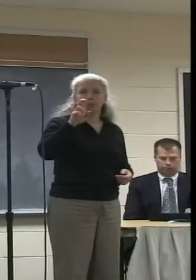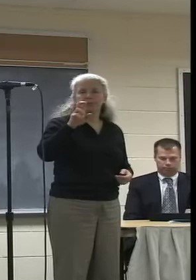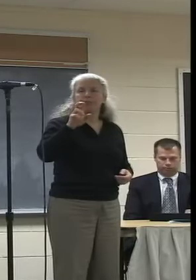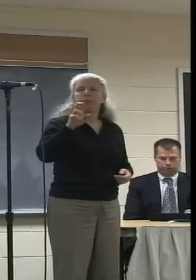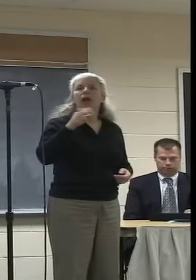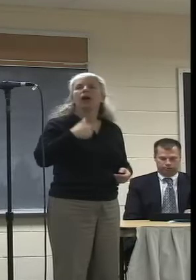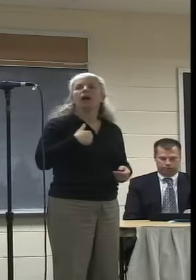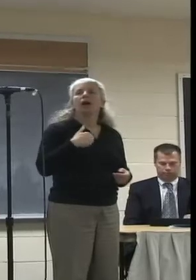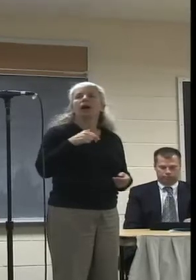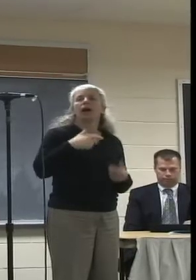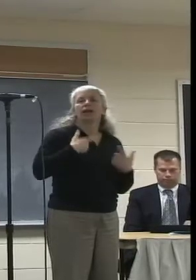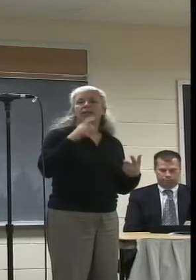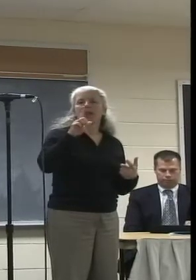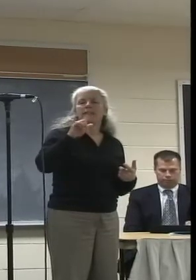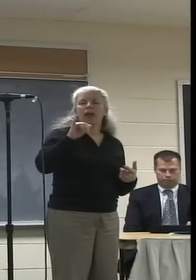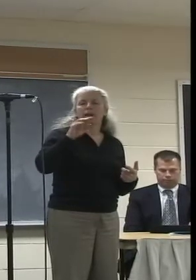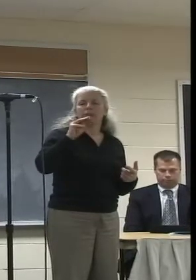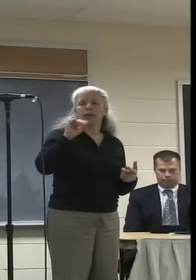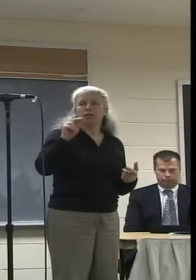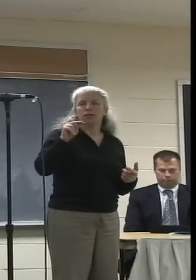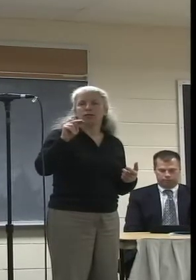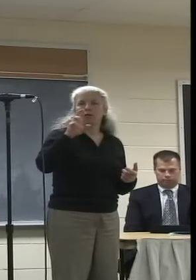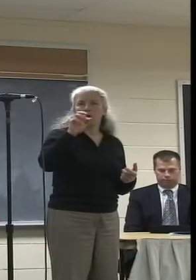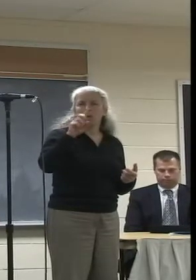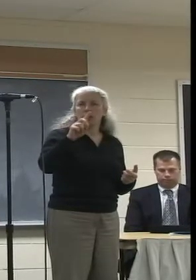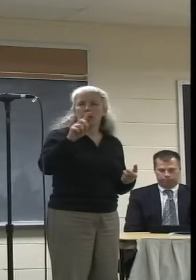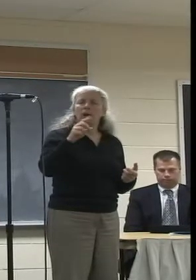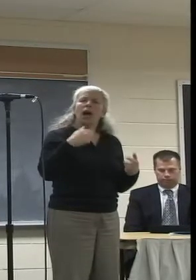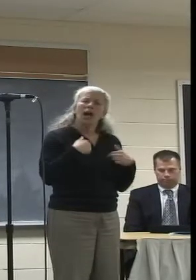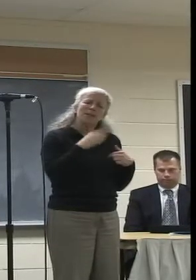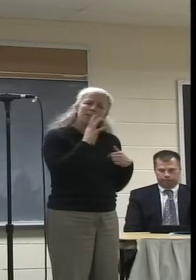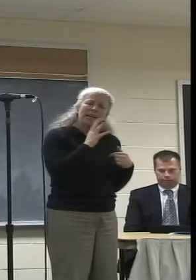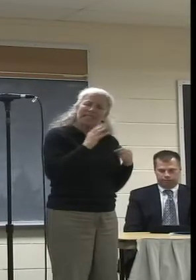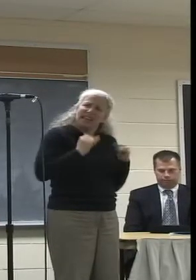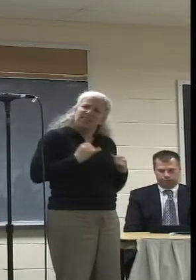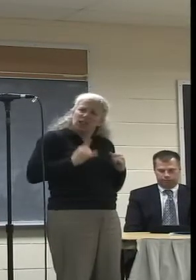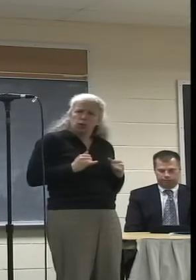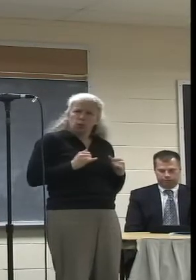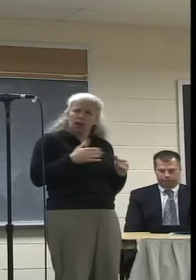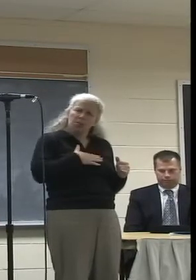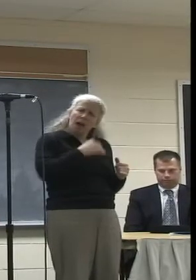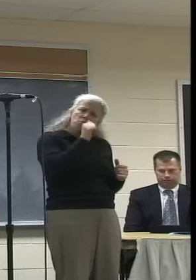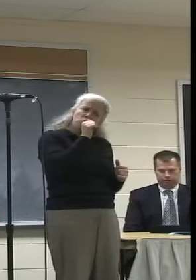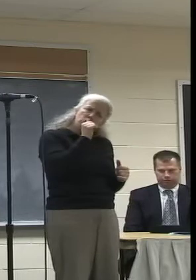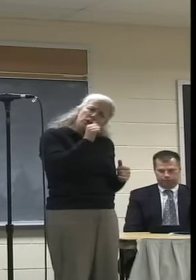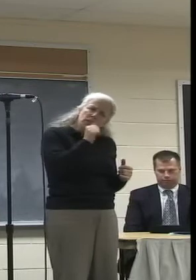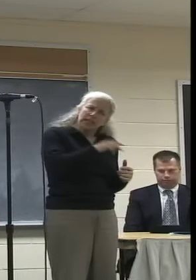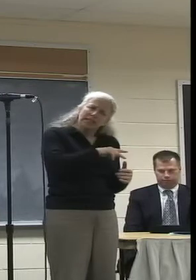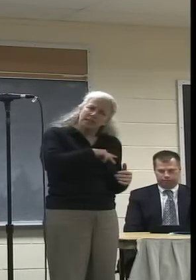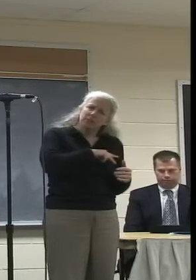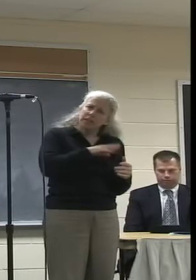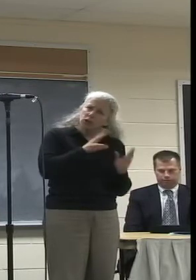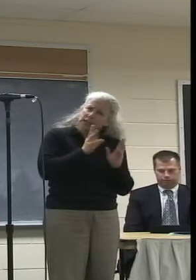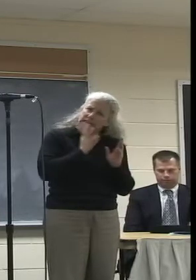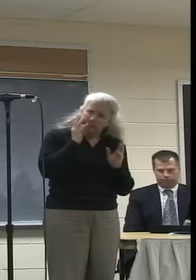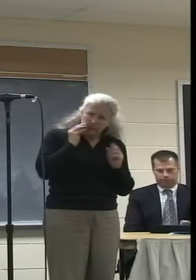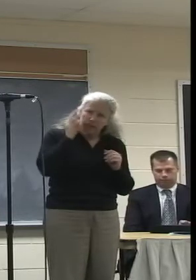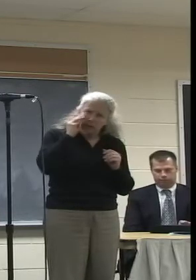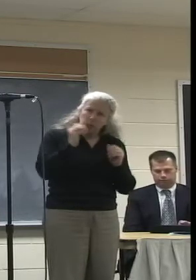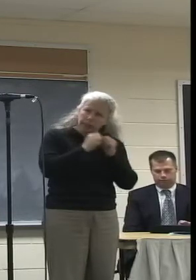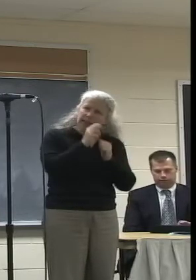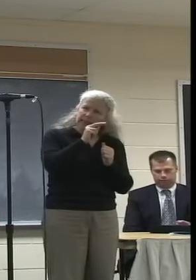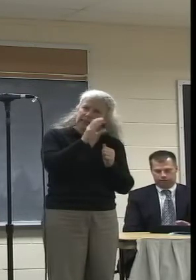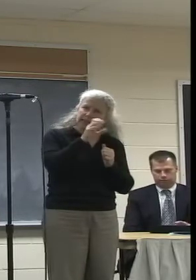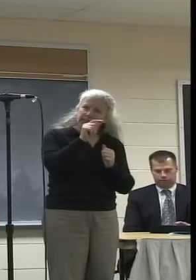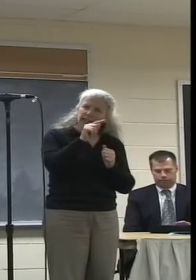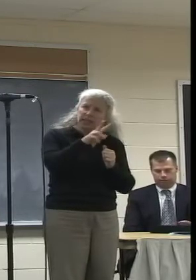an individual, as a private citizen, and reflect on my experience with NCTV. As a volunteer, I helped my friends